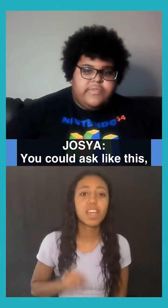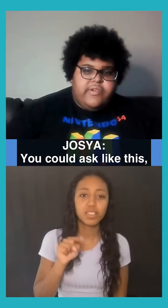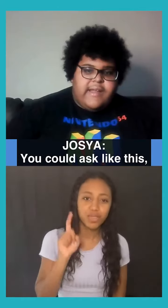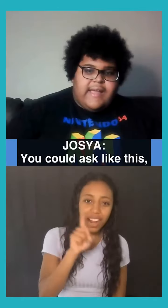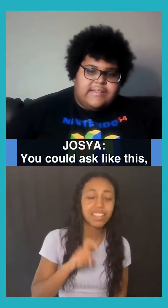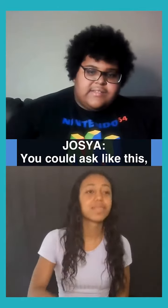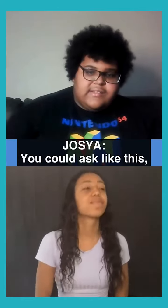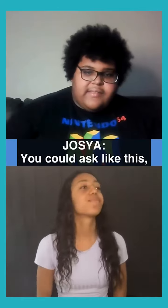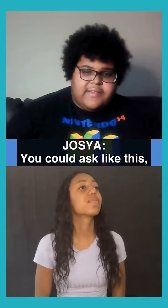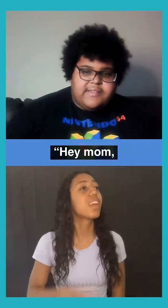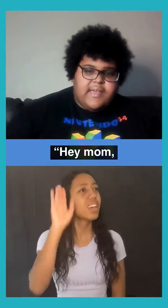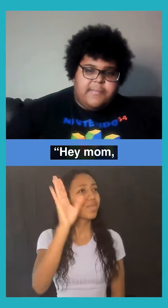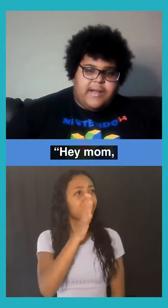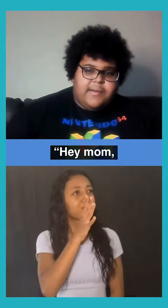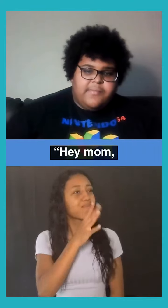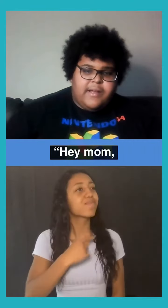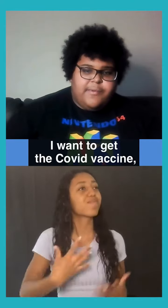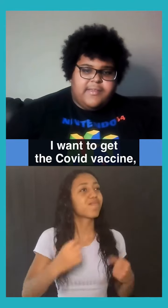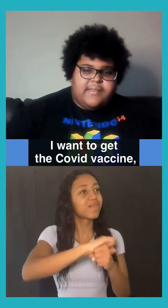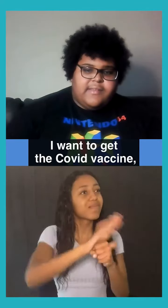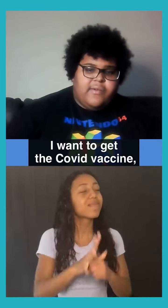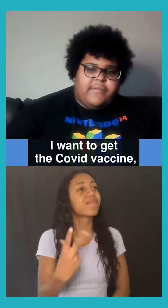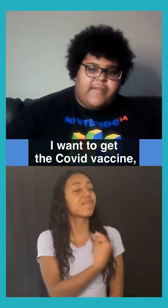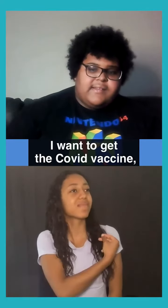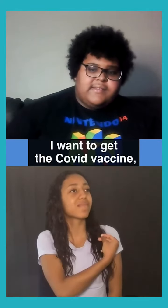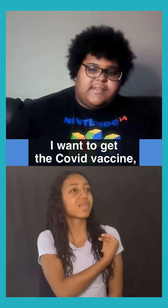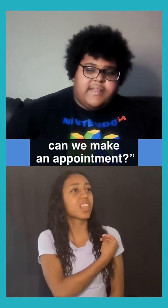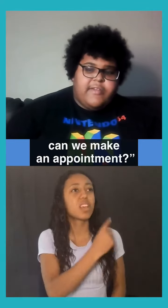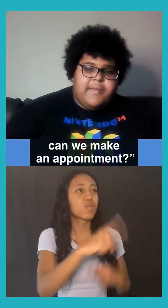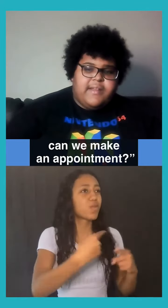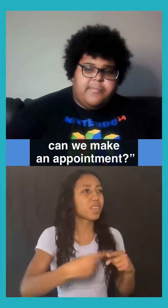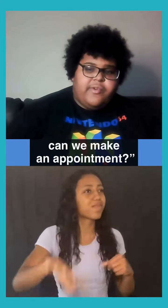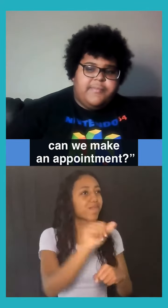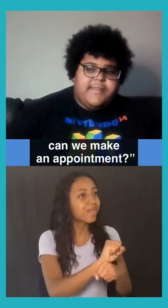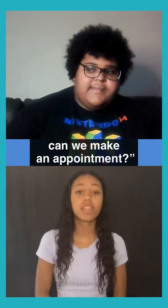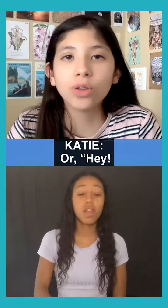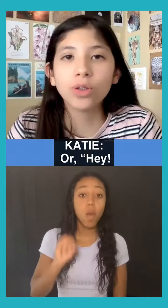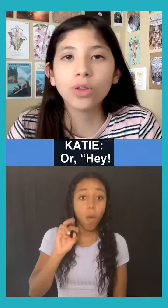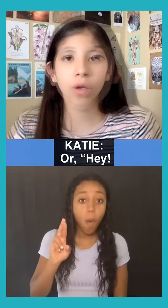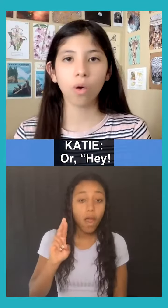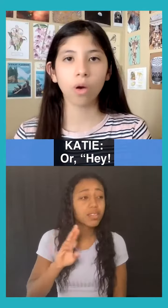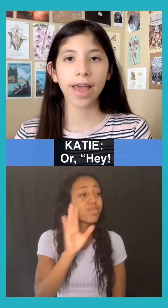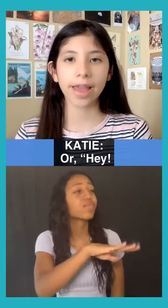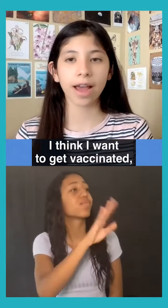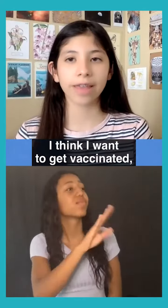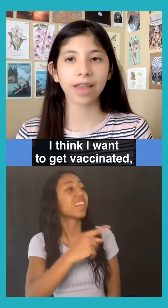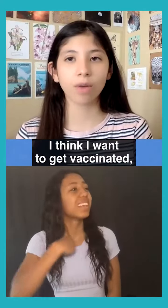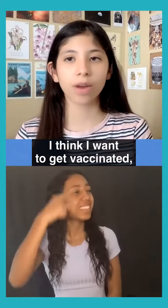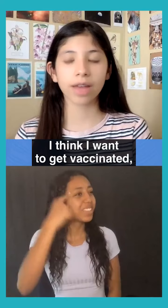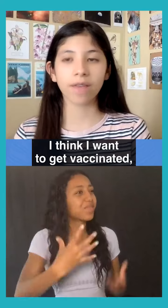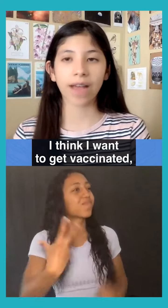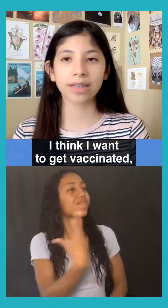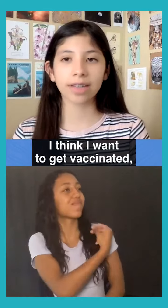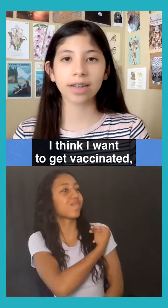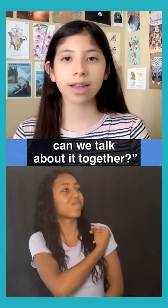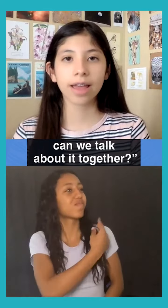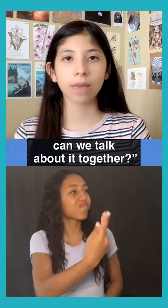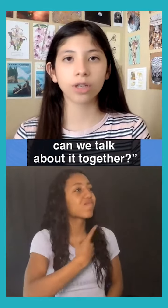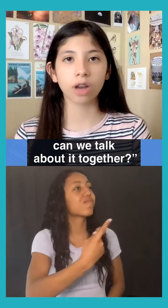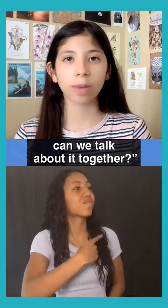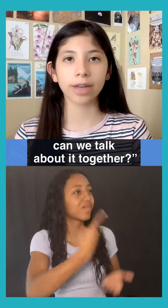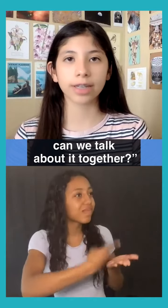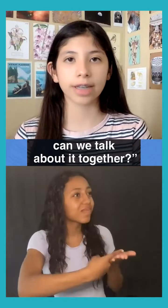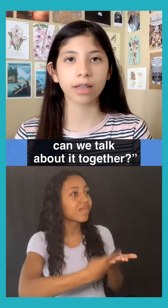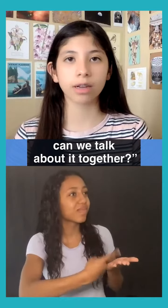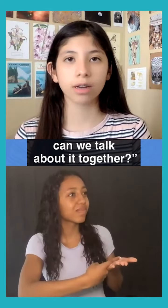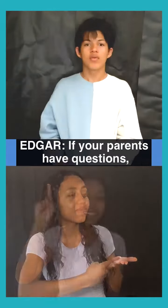Josiah. You could ask like this. Hey mom, I want to get the COVID vaccine. Can we make an appointment? Katie. Or, hey, I think I want to get vaccinated. Can